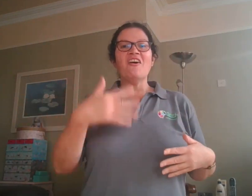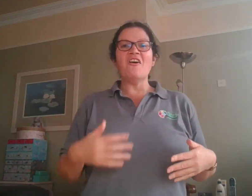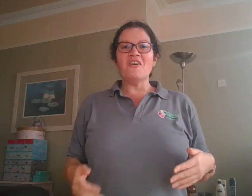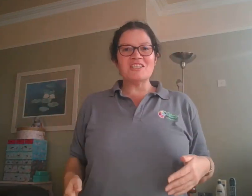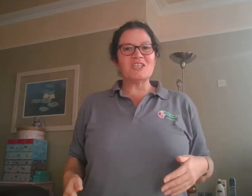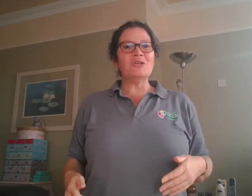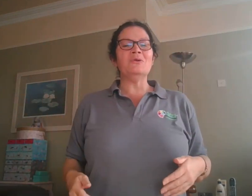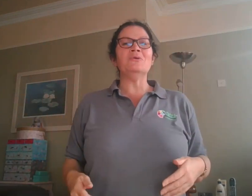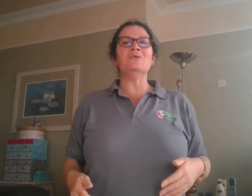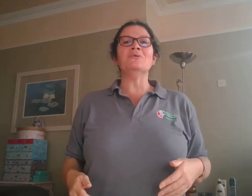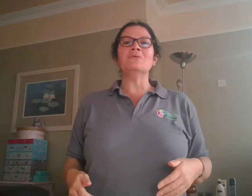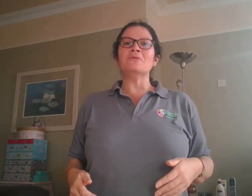or two.